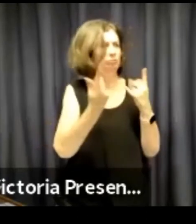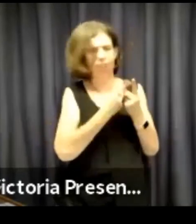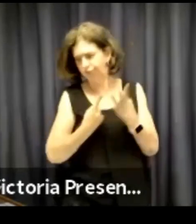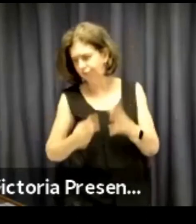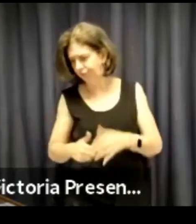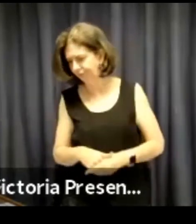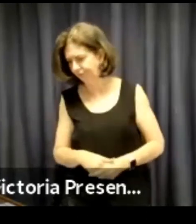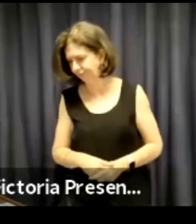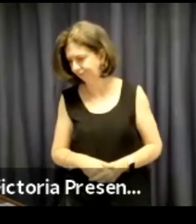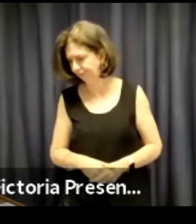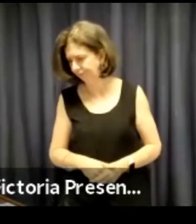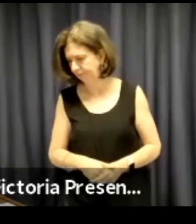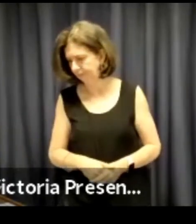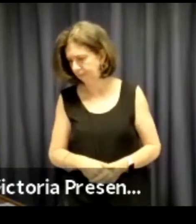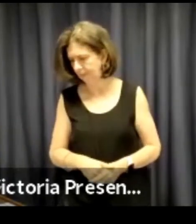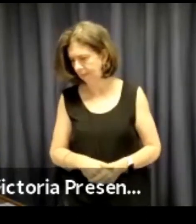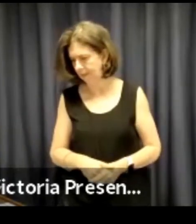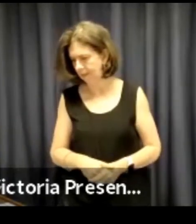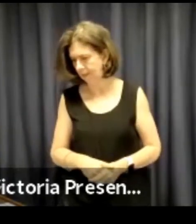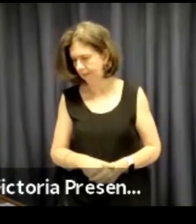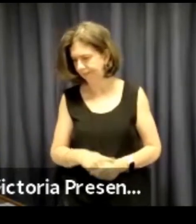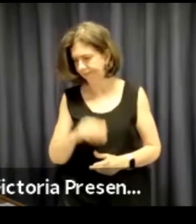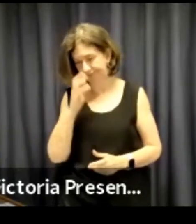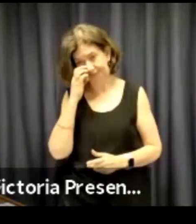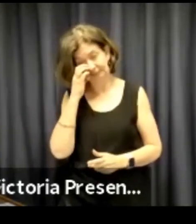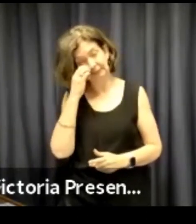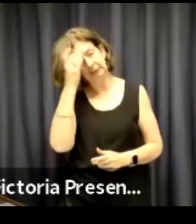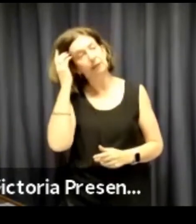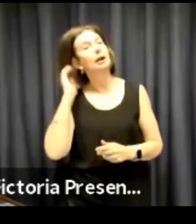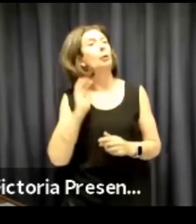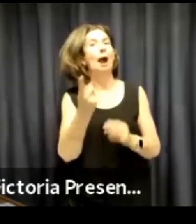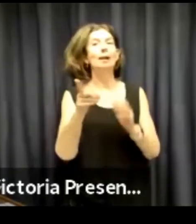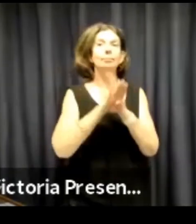ideas or changes to our values. The board